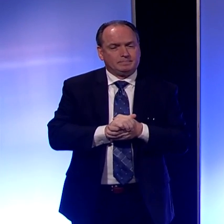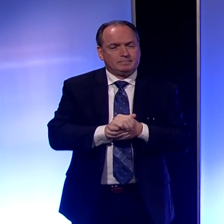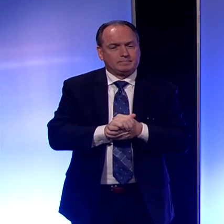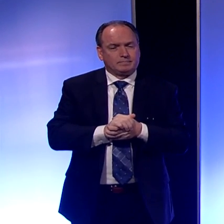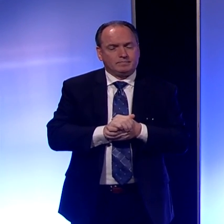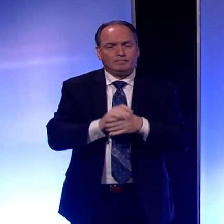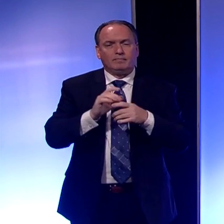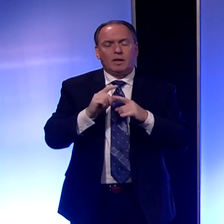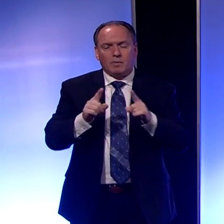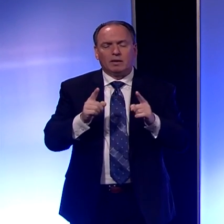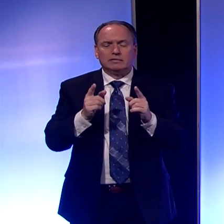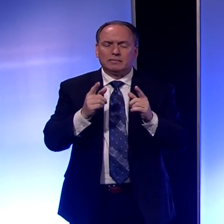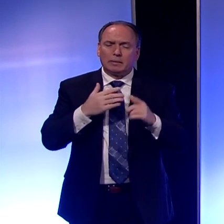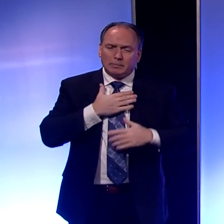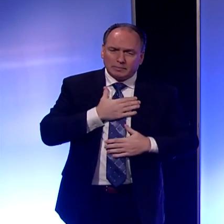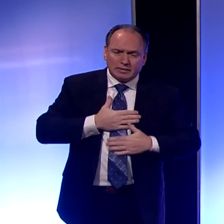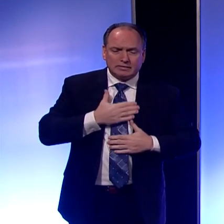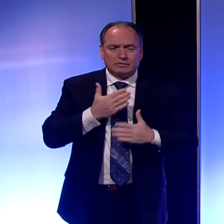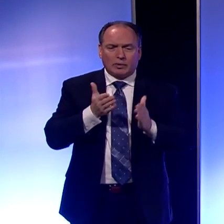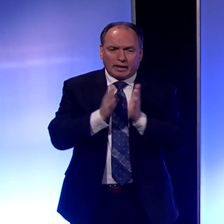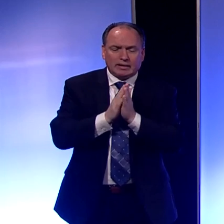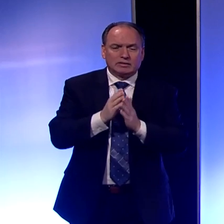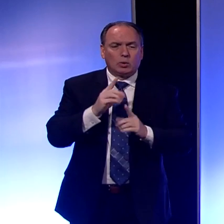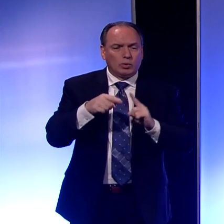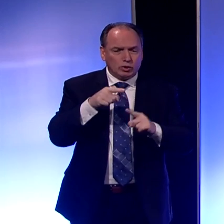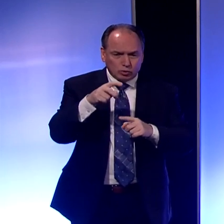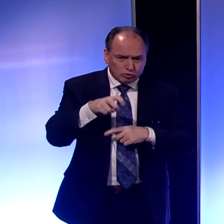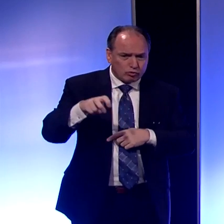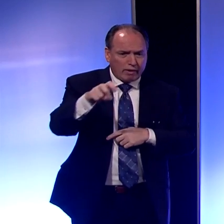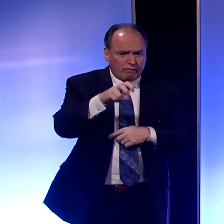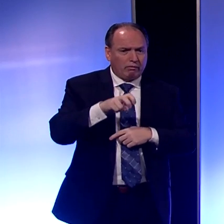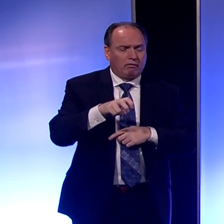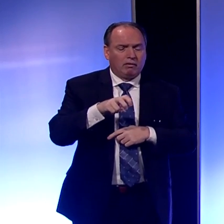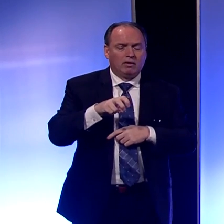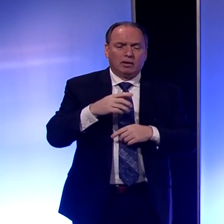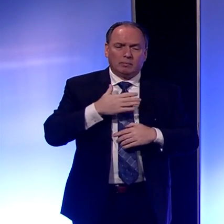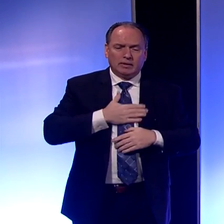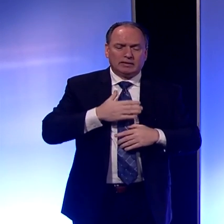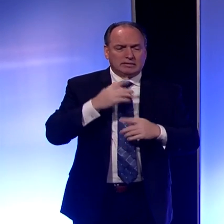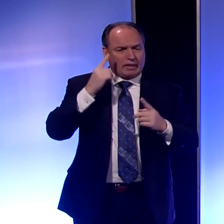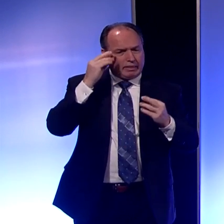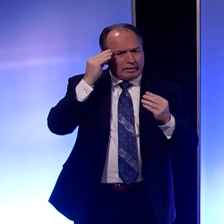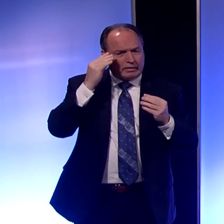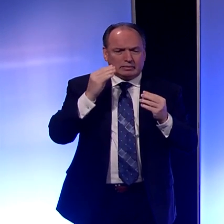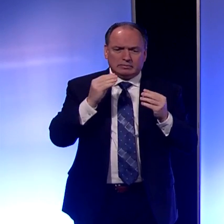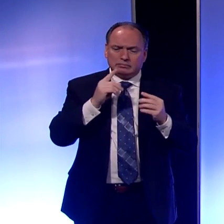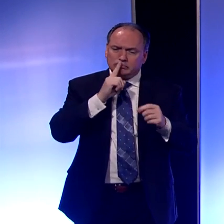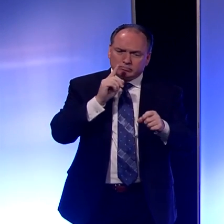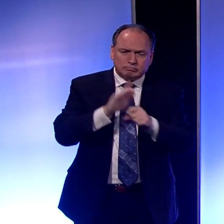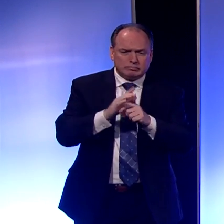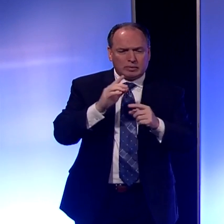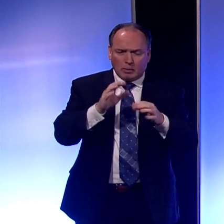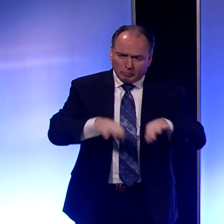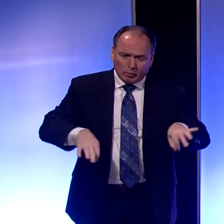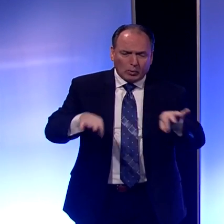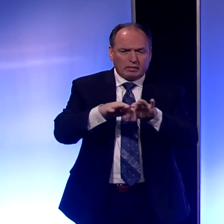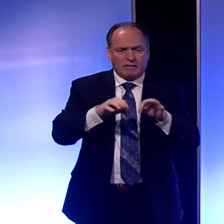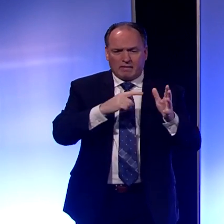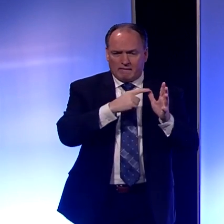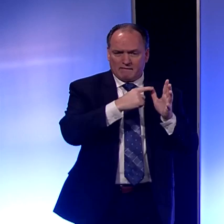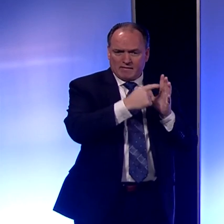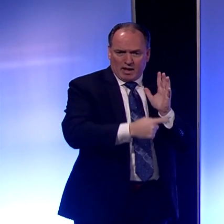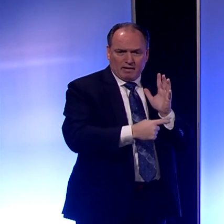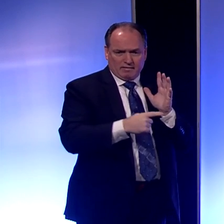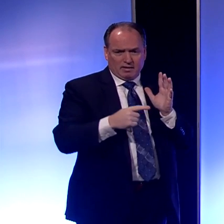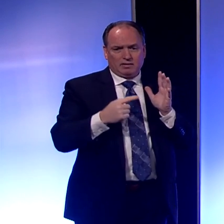We ask, though, when it comes to travel that you all truly think about this. Out of the five cases